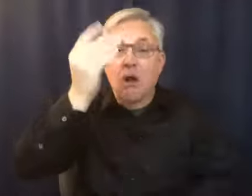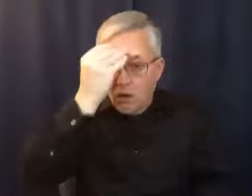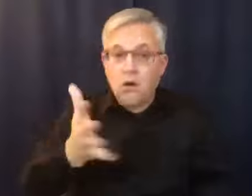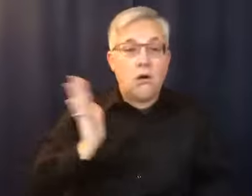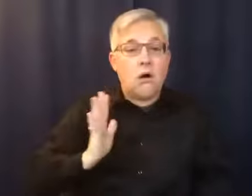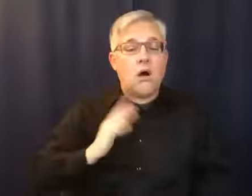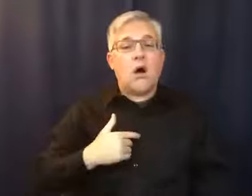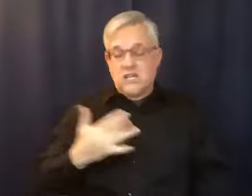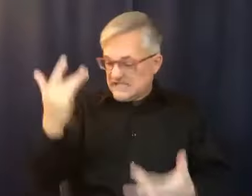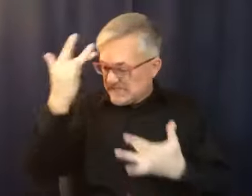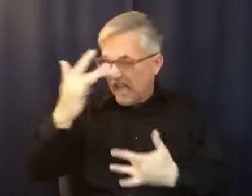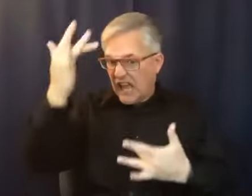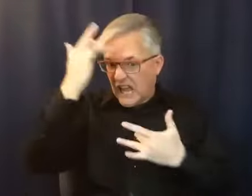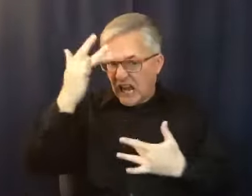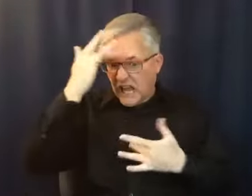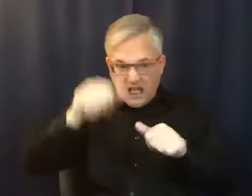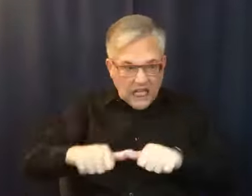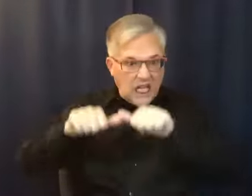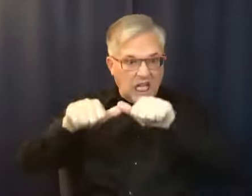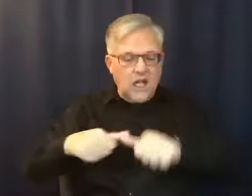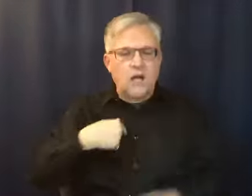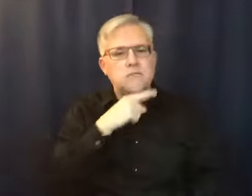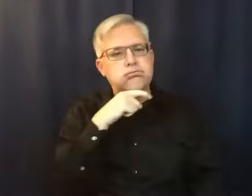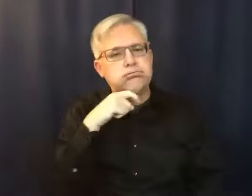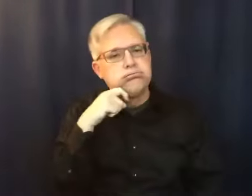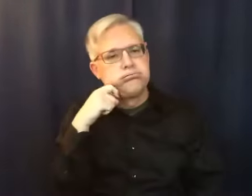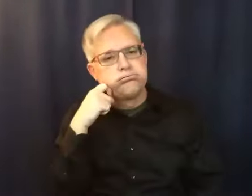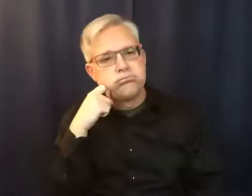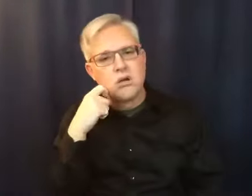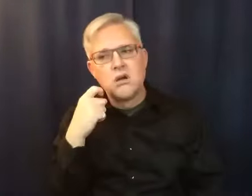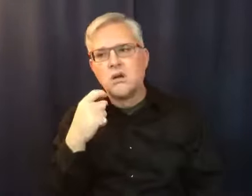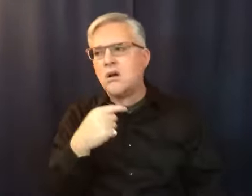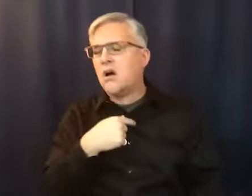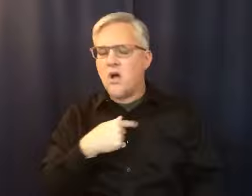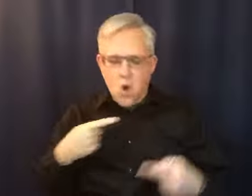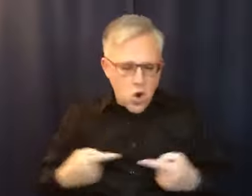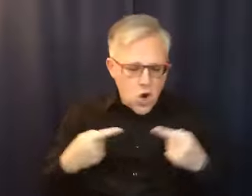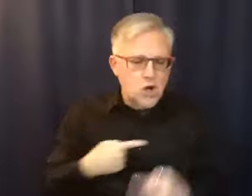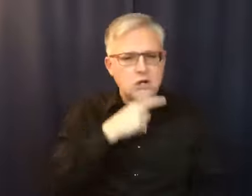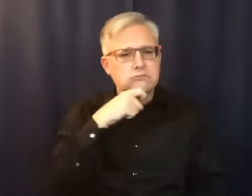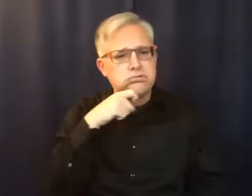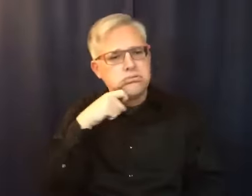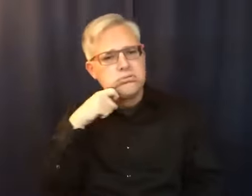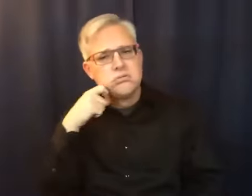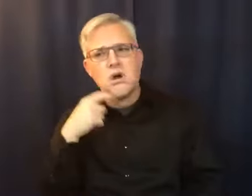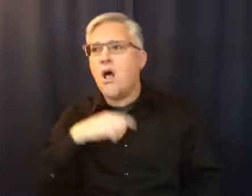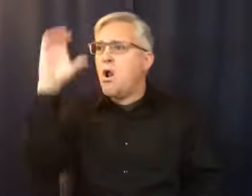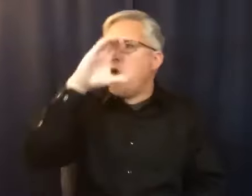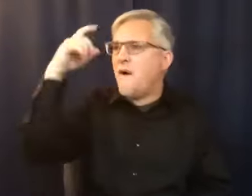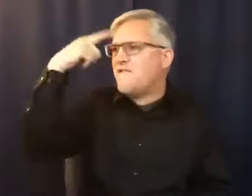tired of hurting. I got tired of looking in all the wrong places for love. I got tired of waiting for my husband to